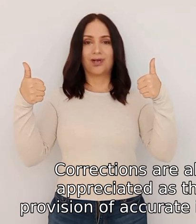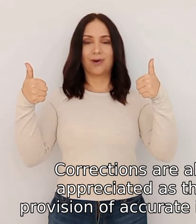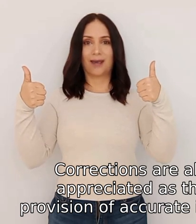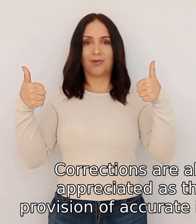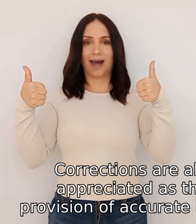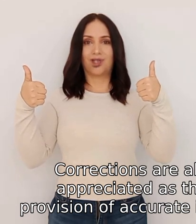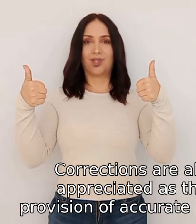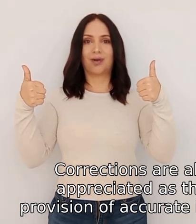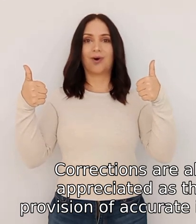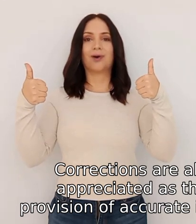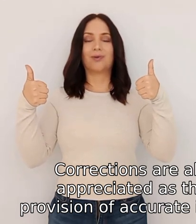accurate information to learners